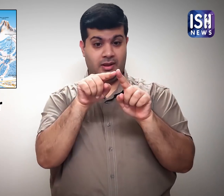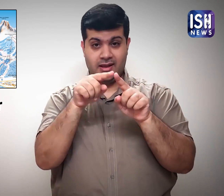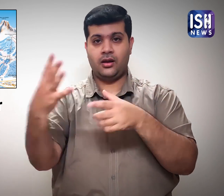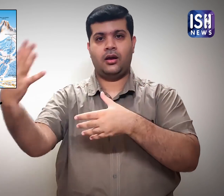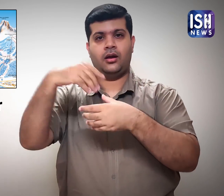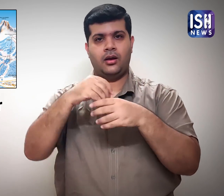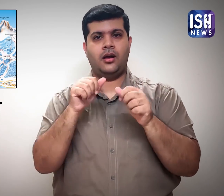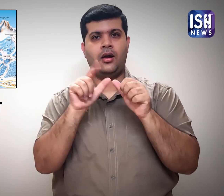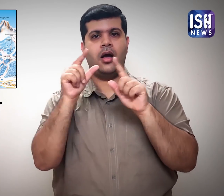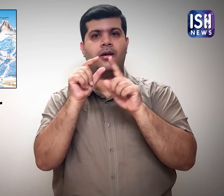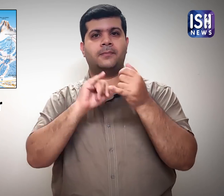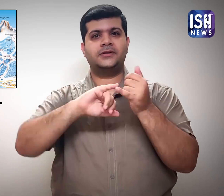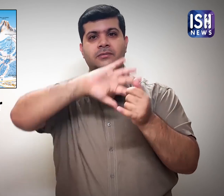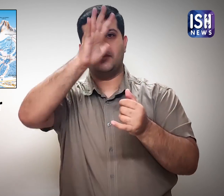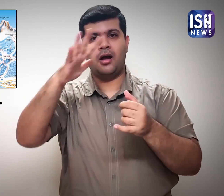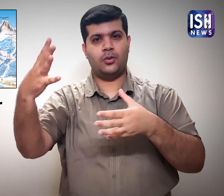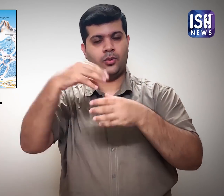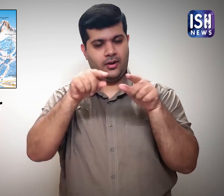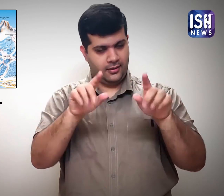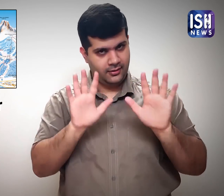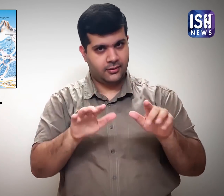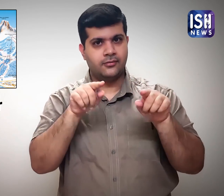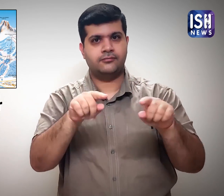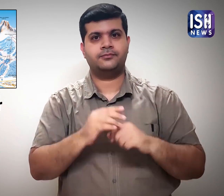and is a part of the Alps mountain range.